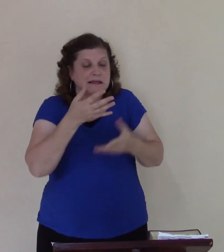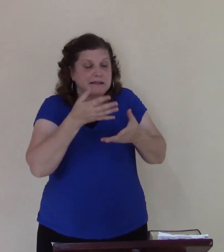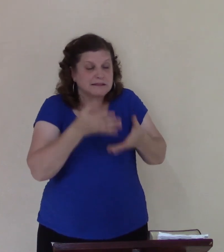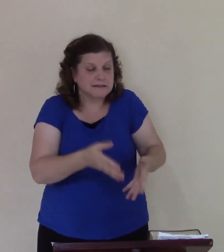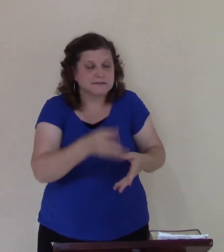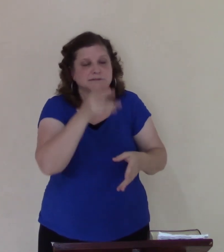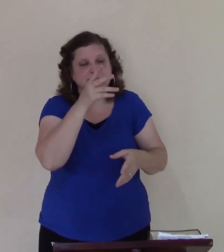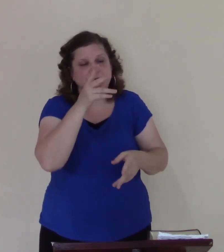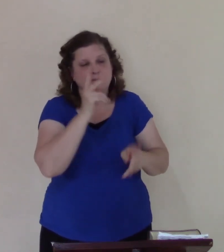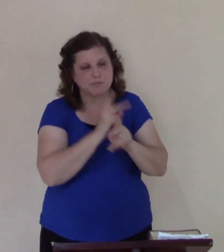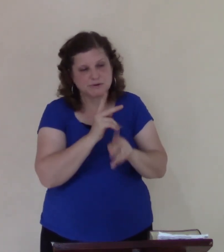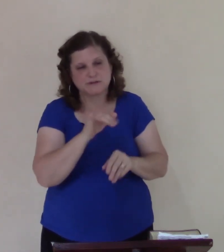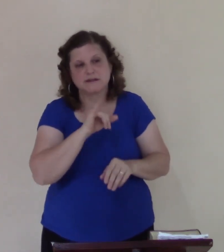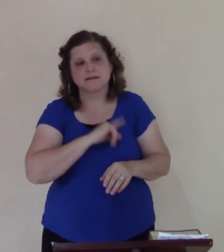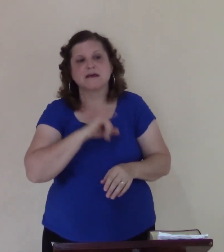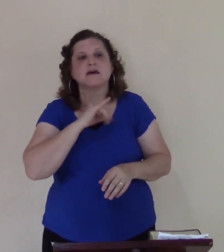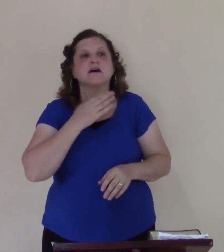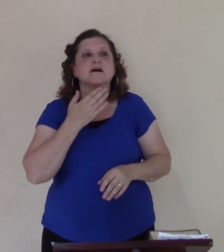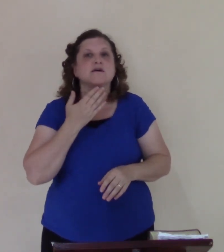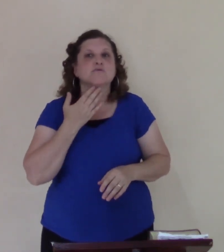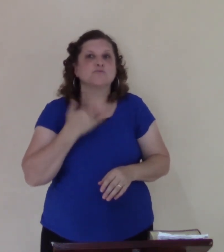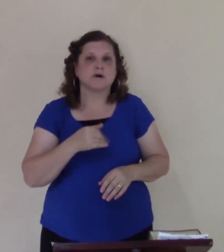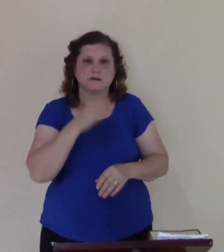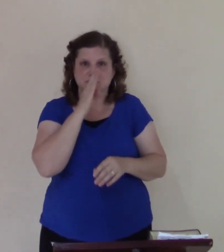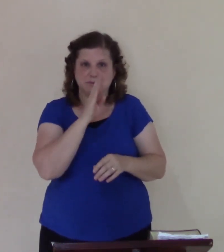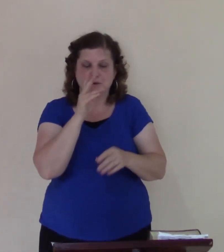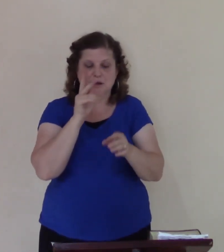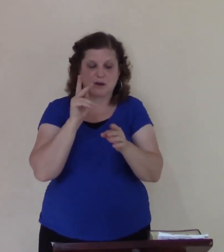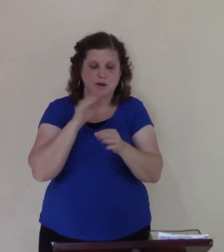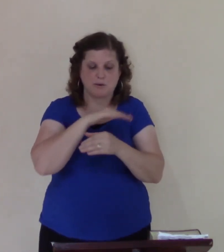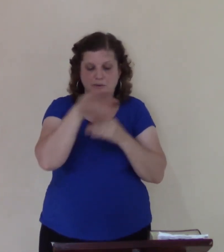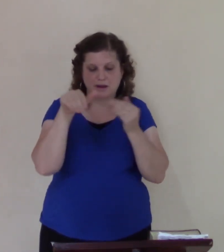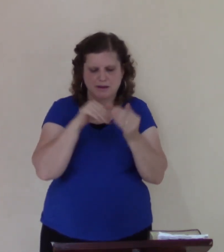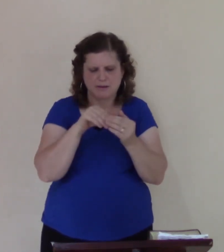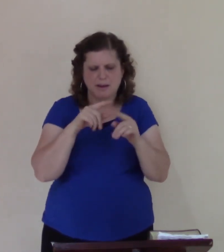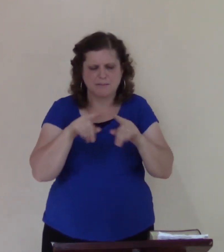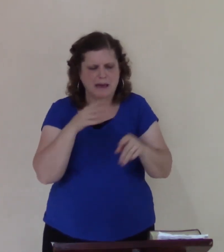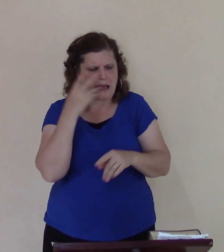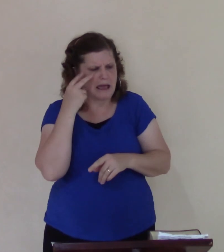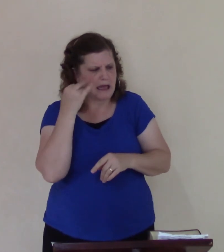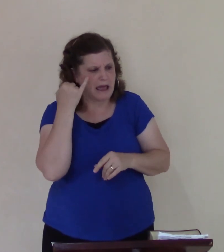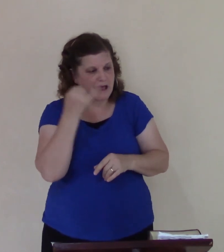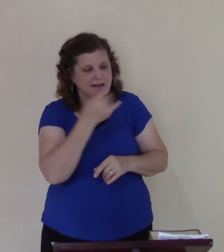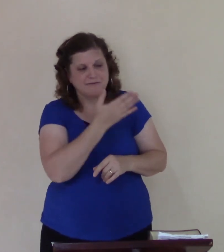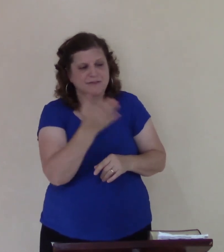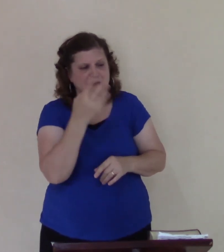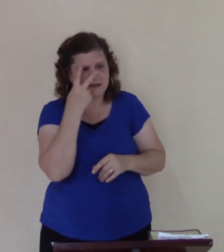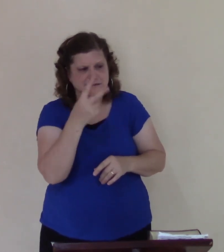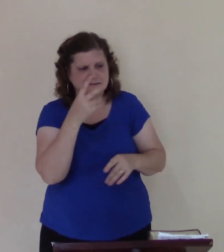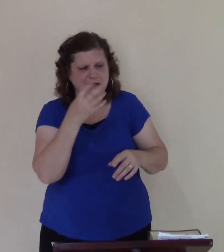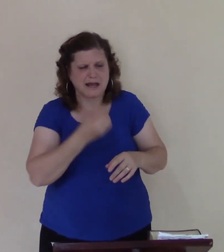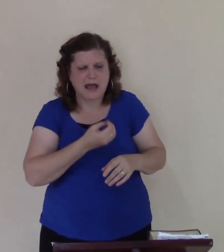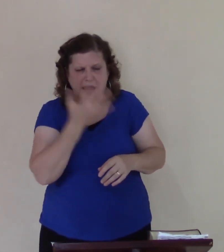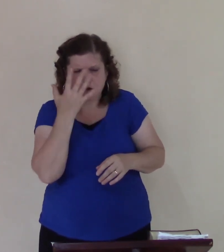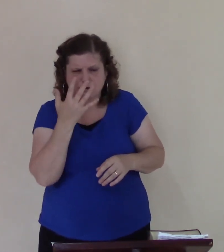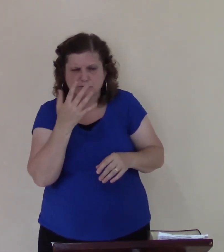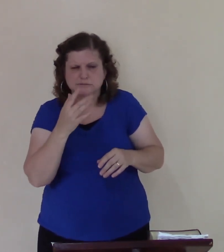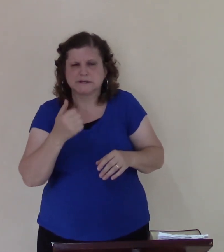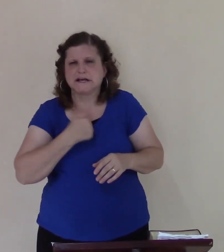they see that anger that bitterness that resentment that self-righteousness there's other people who say I don't think about